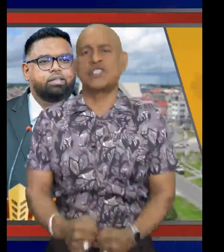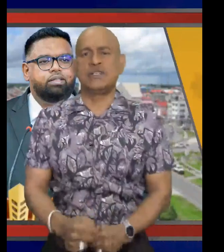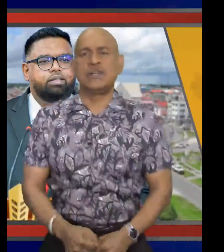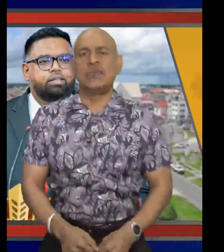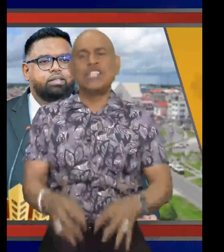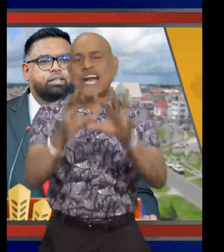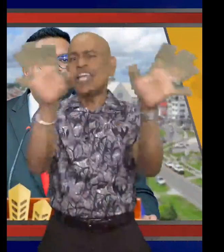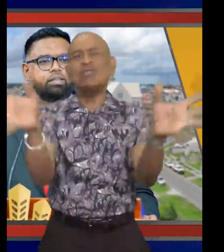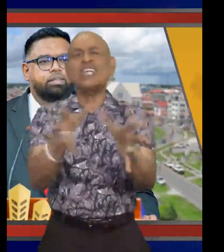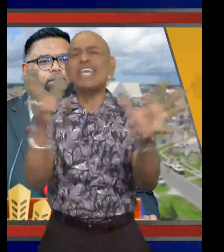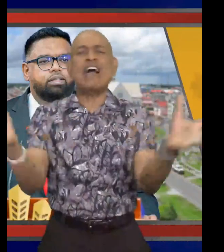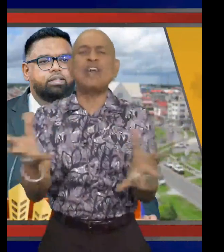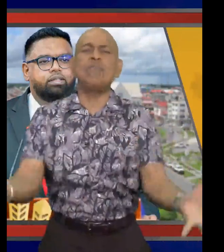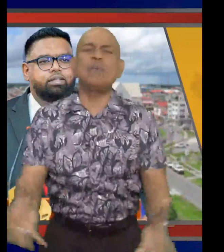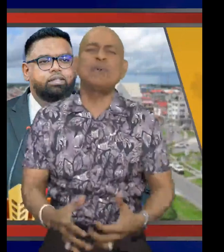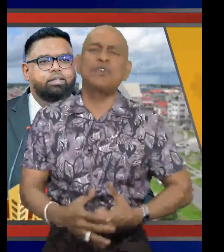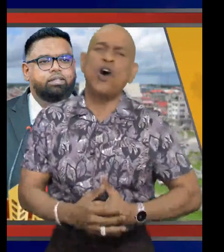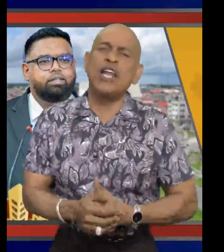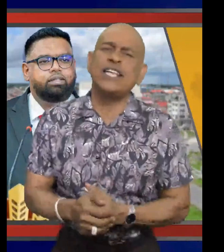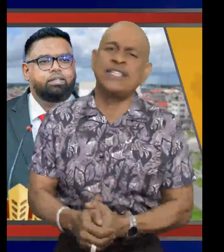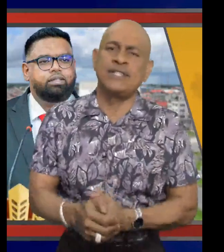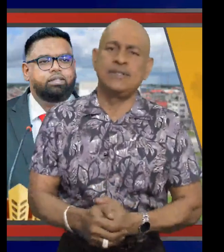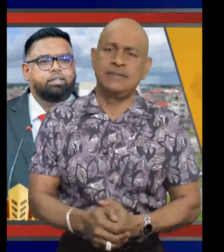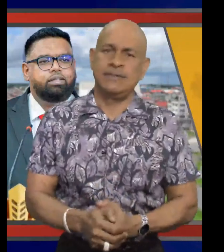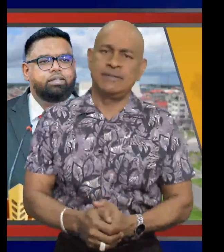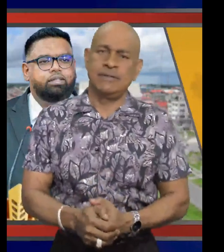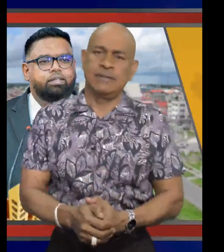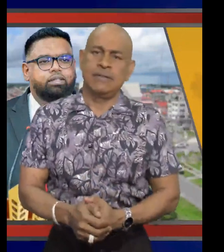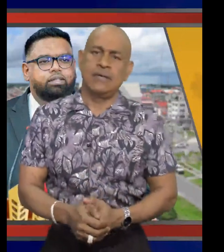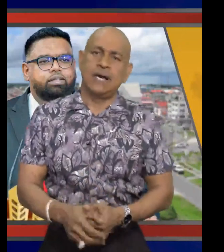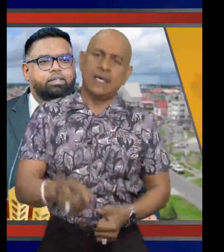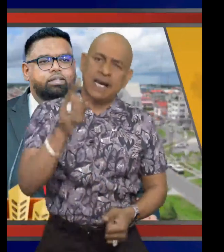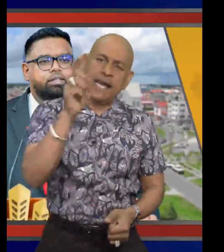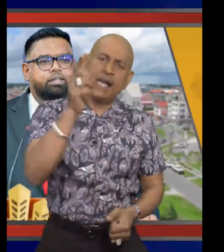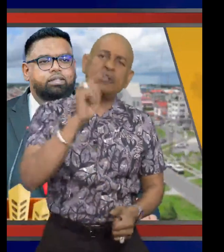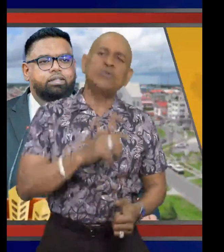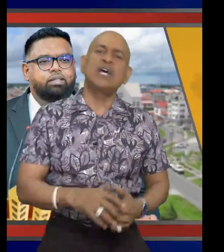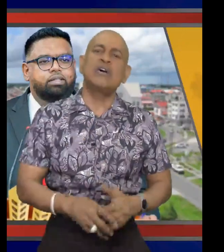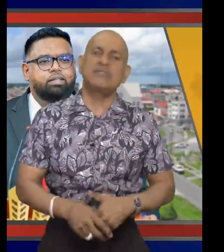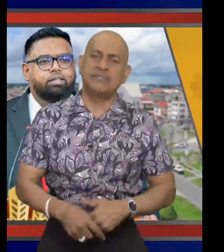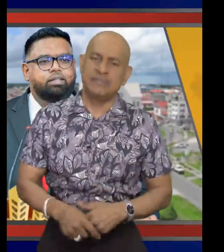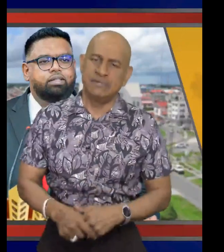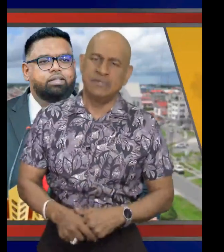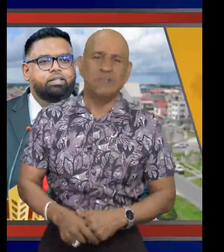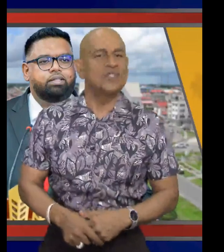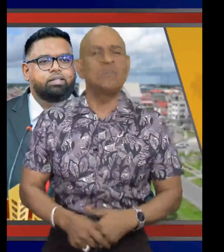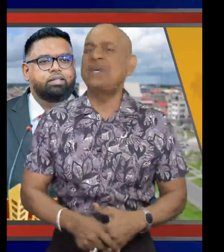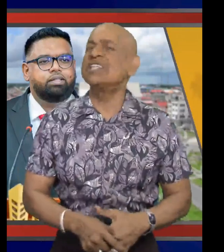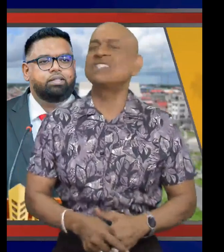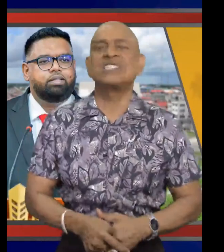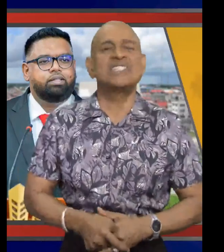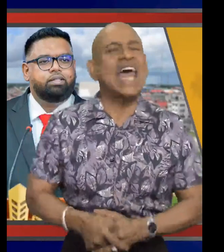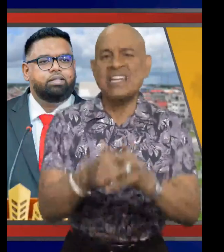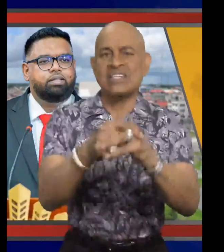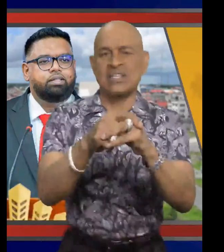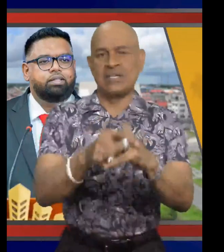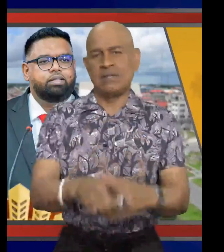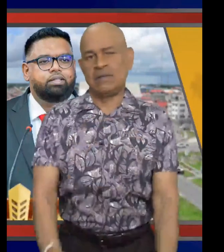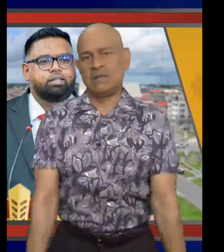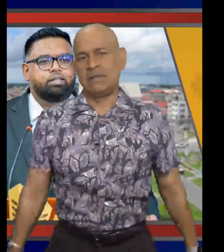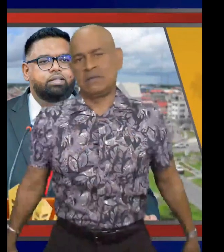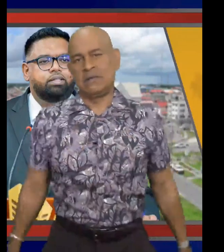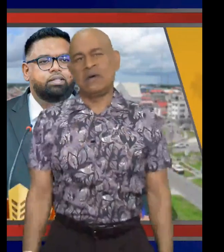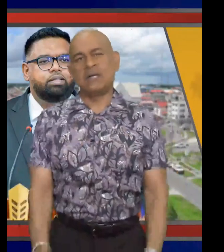books. What Jack Dale said, he can't find people to audit. And Guyana don't have to pay a cent